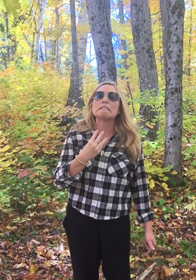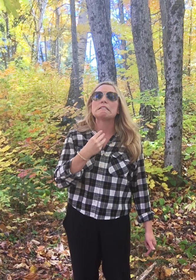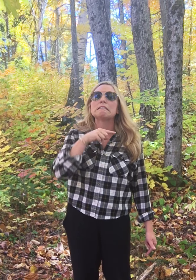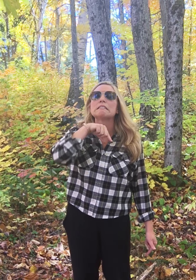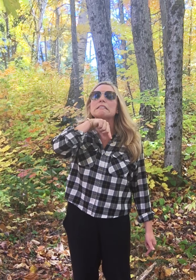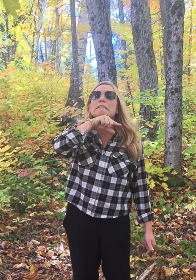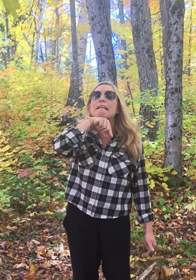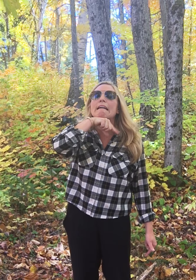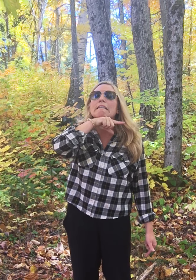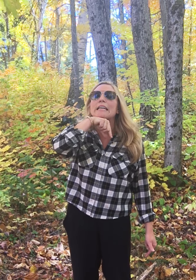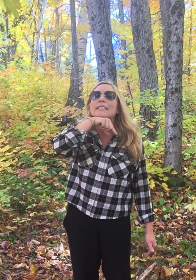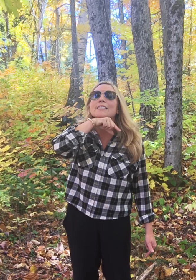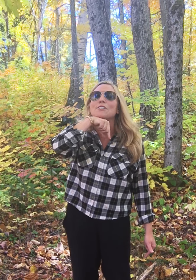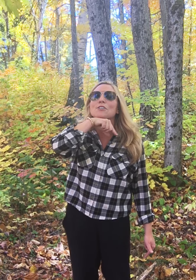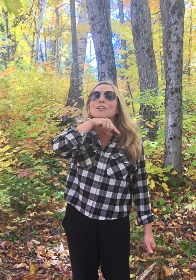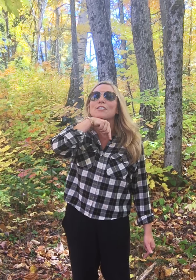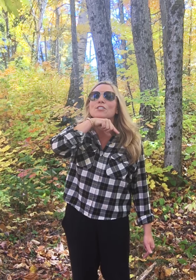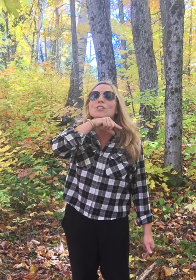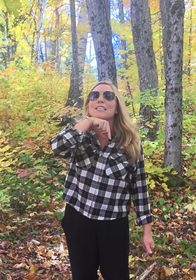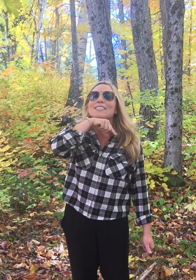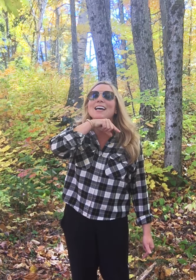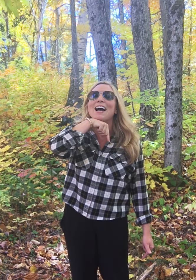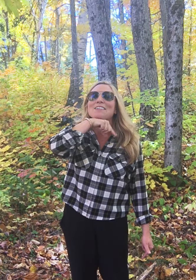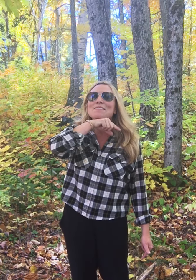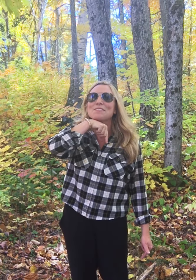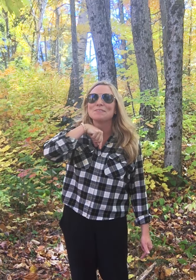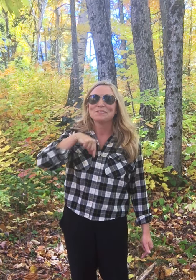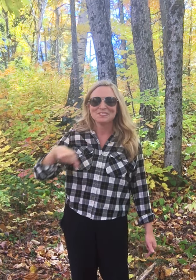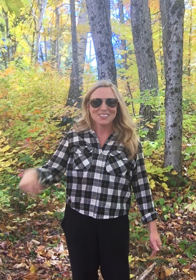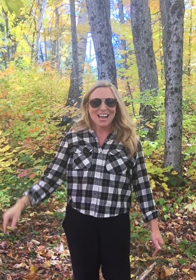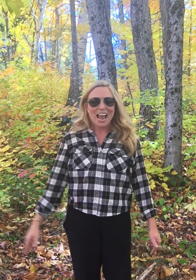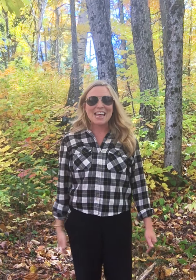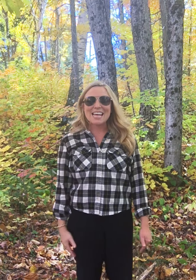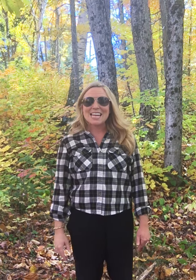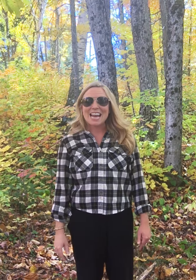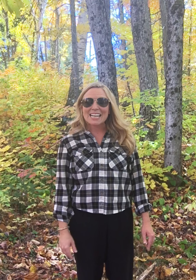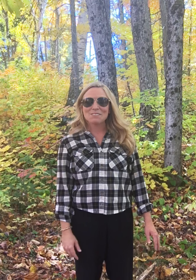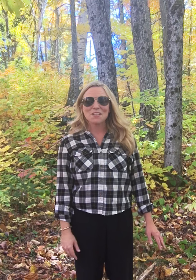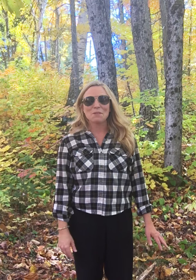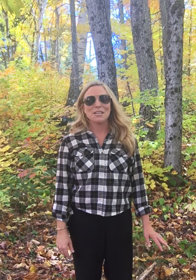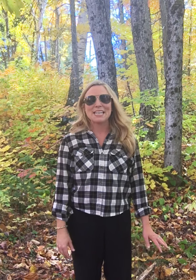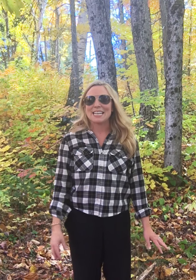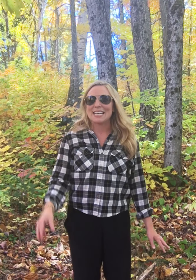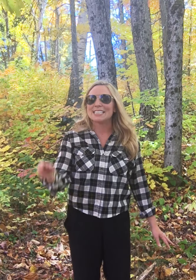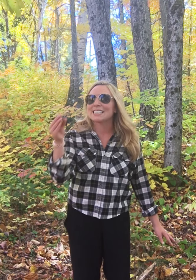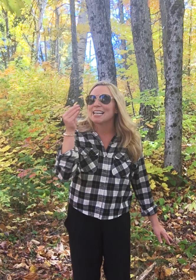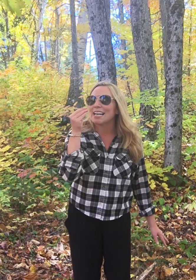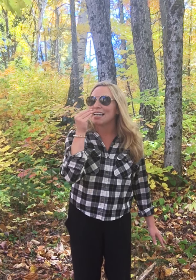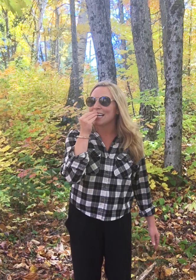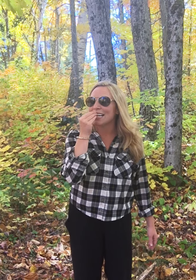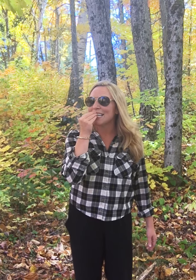neck thing that the turkeys have. And then the next one that we need is eat.